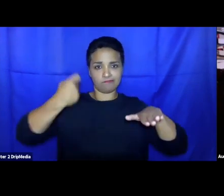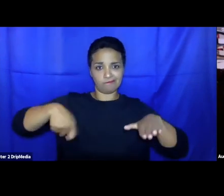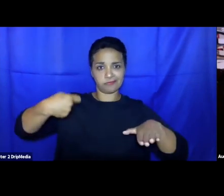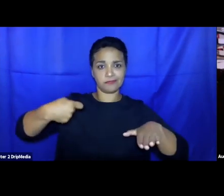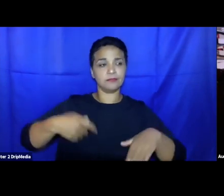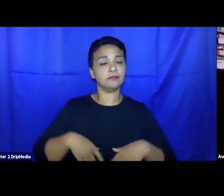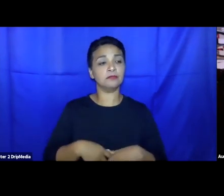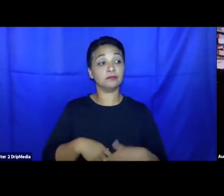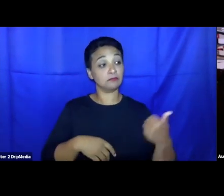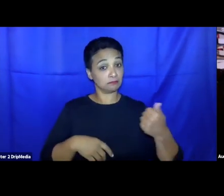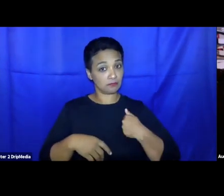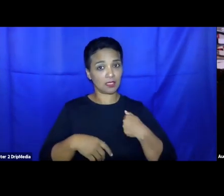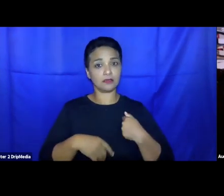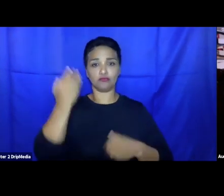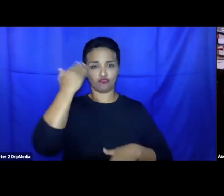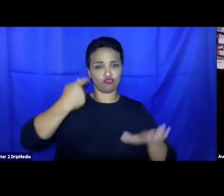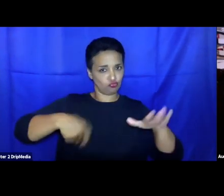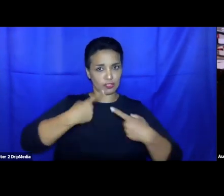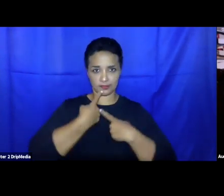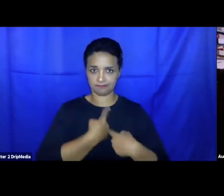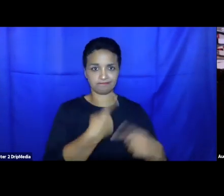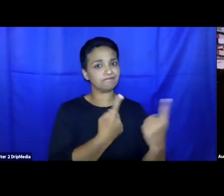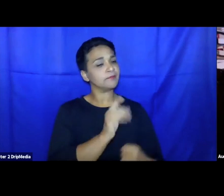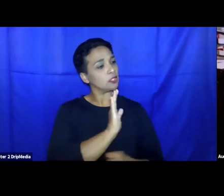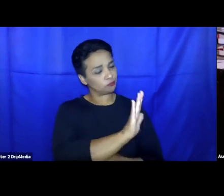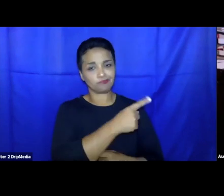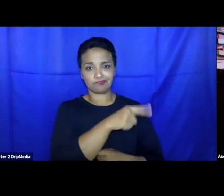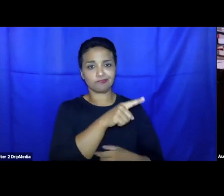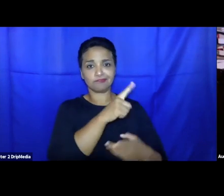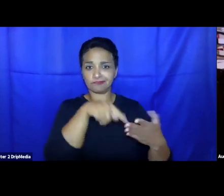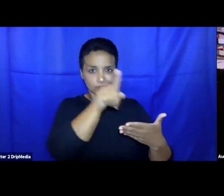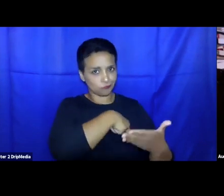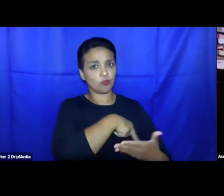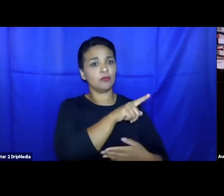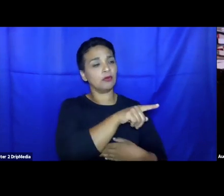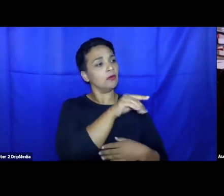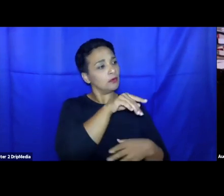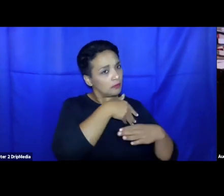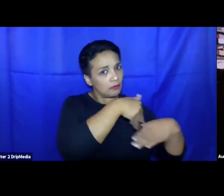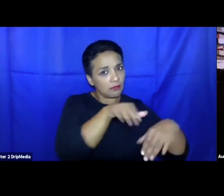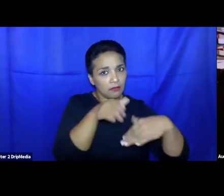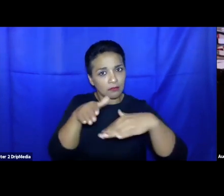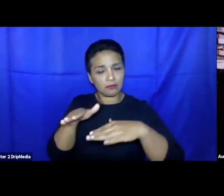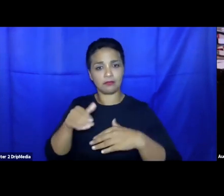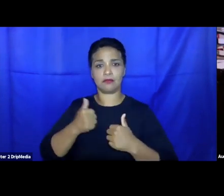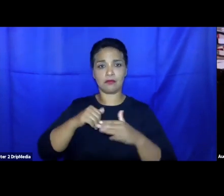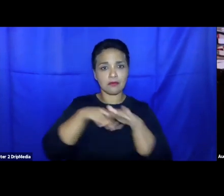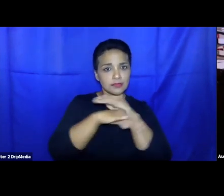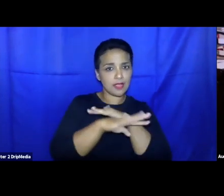violating the Canadian Charter of Rights and Freedoms by deflecting refugee claimants, asylum seekers into the U.S.